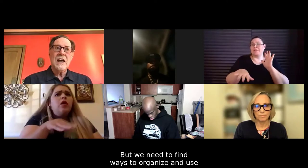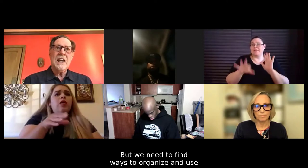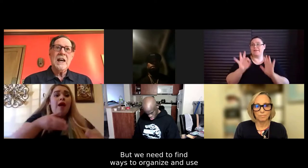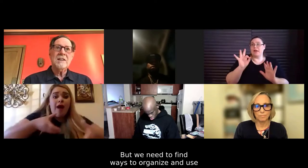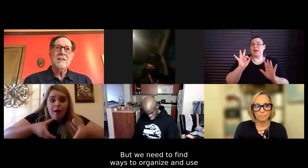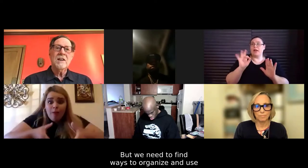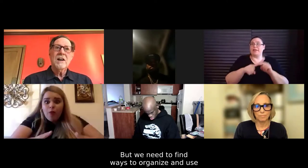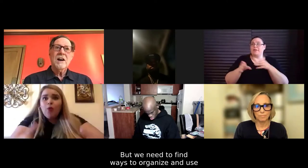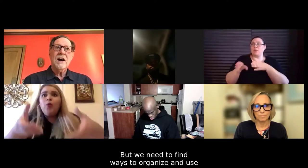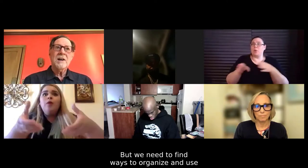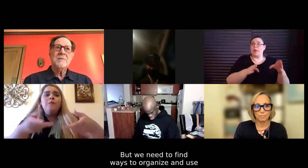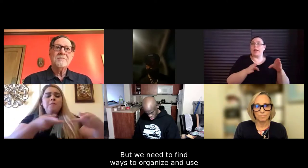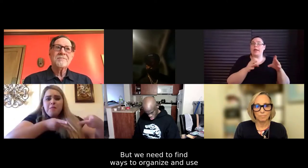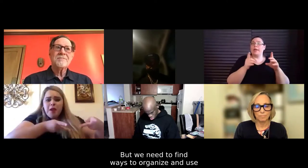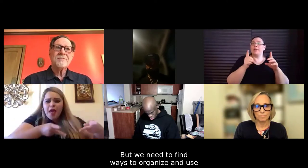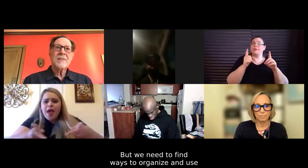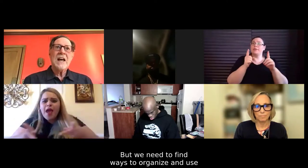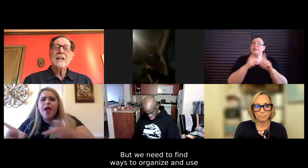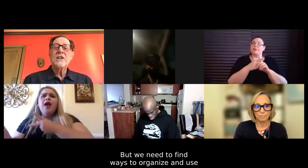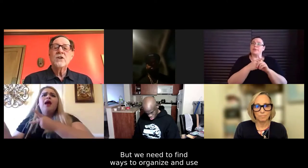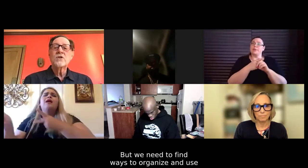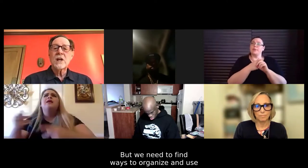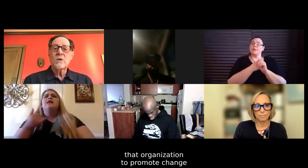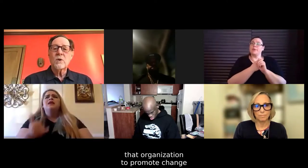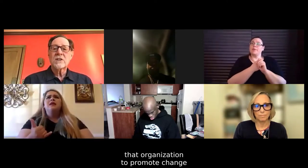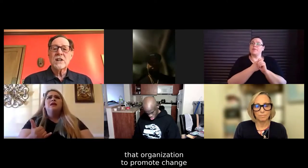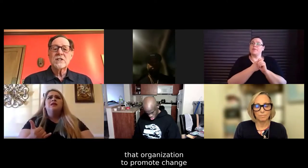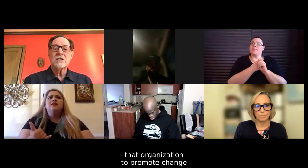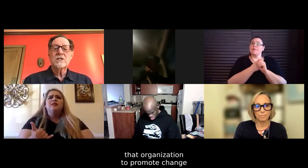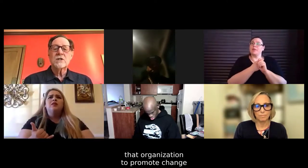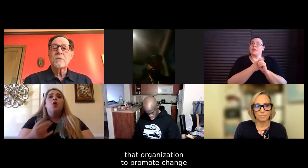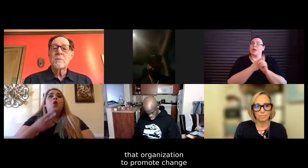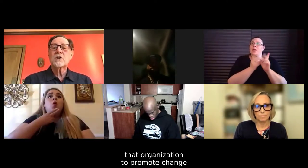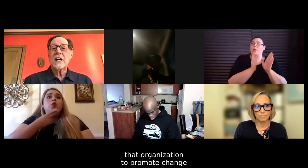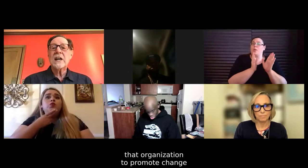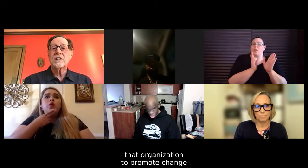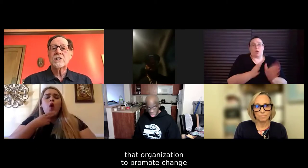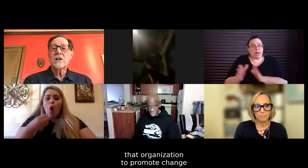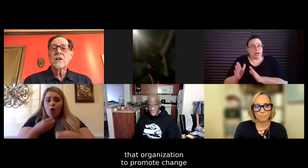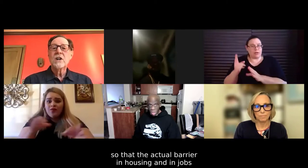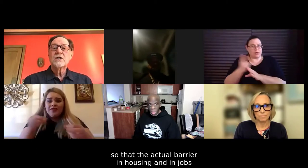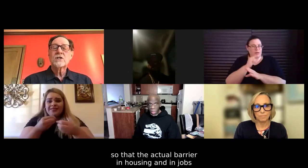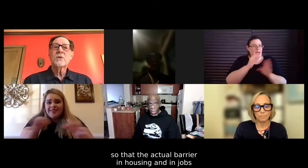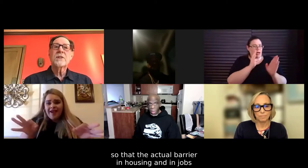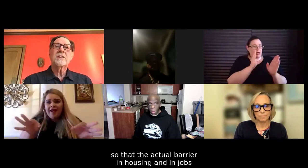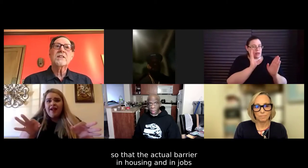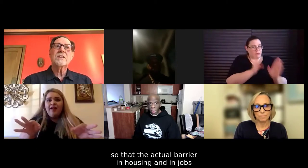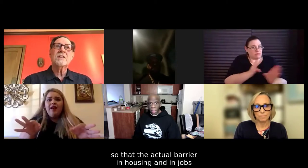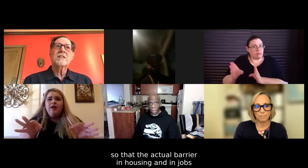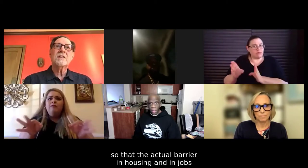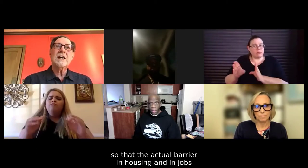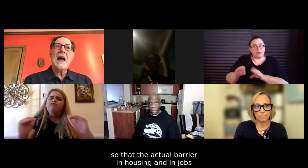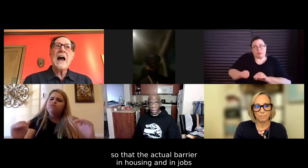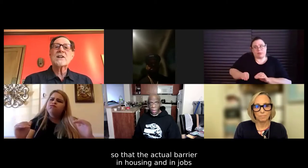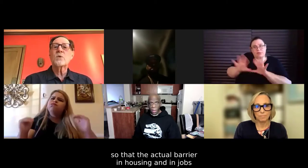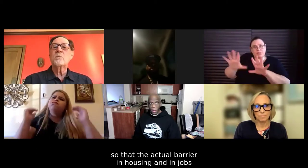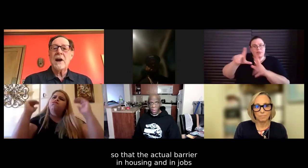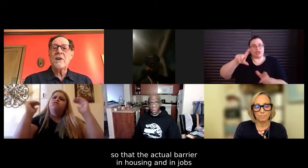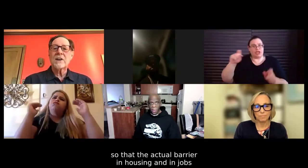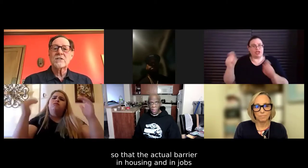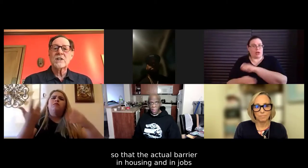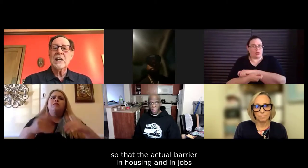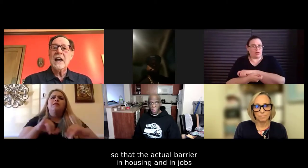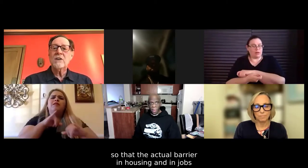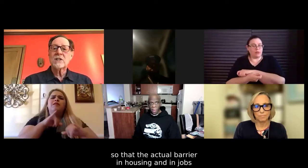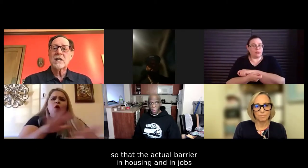and, and use that organization to promote change so that the actual